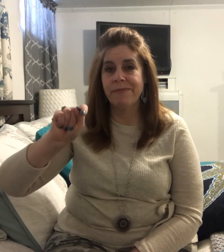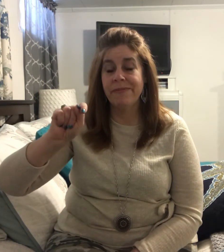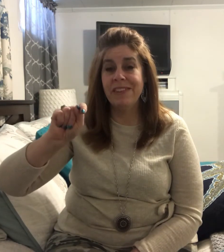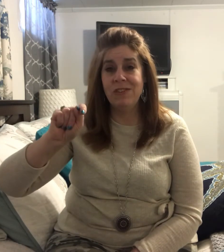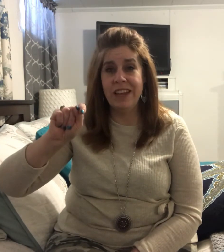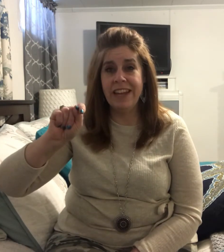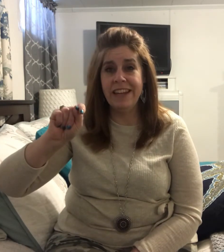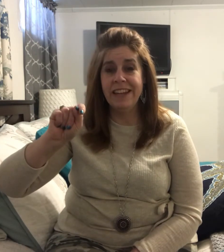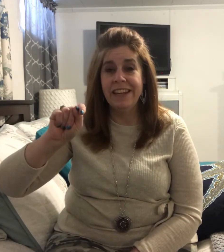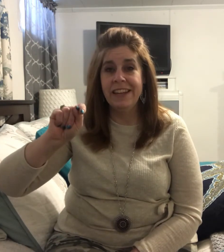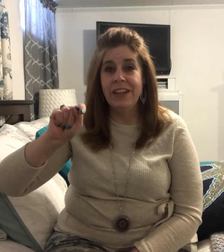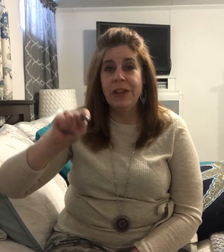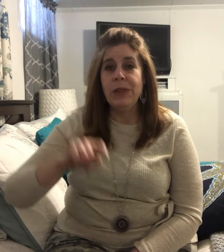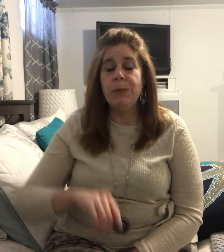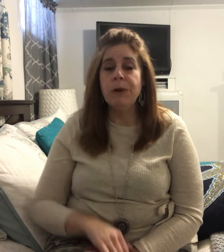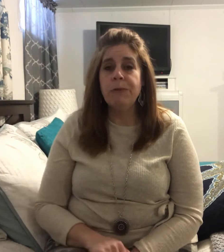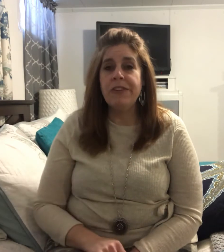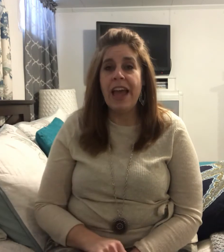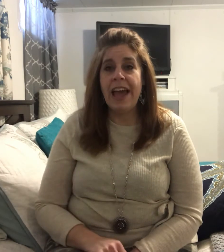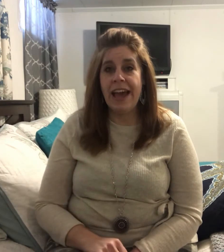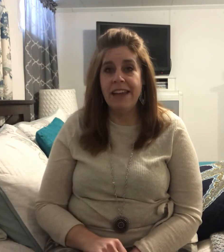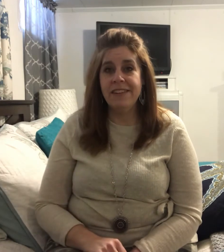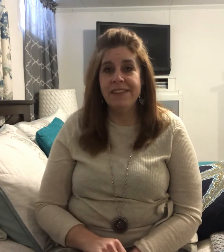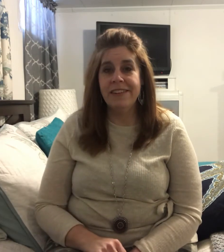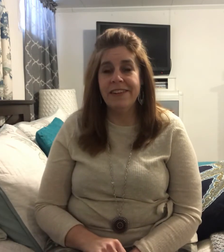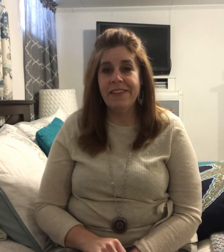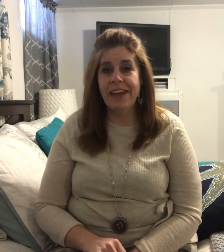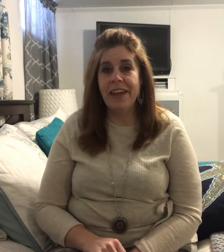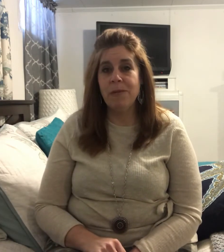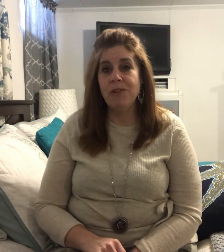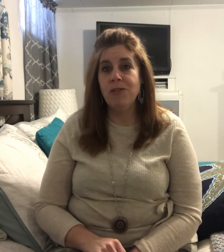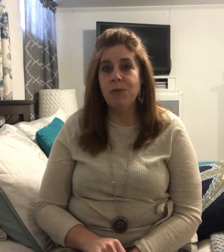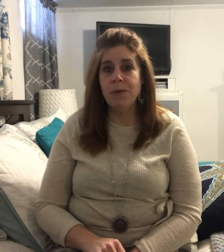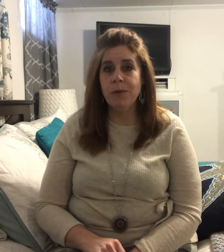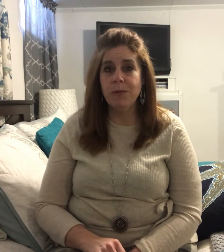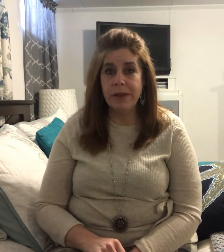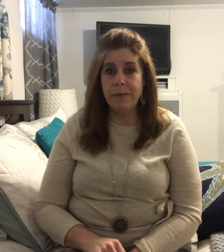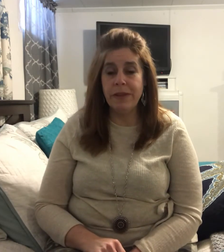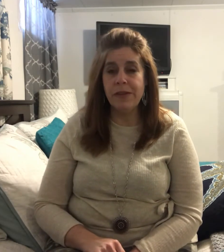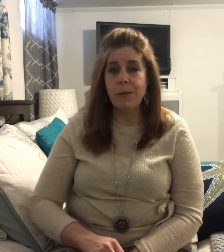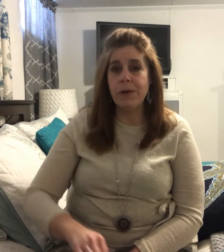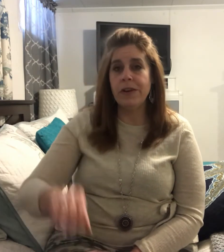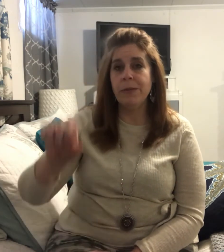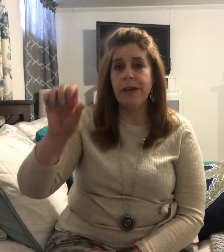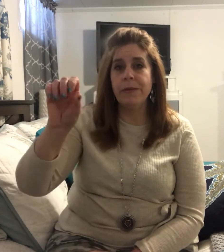Did you get it? The word was hat. Okay I'm going to do one more really basic word. Here we go.